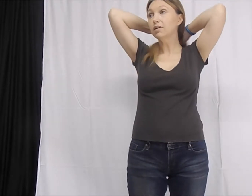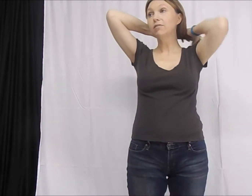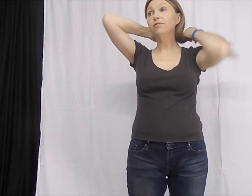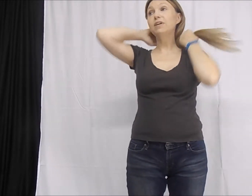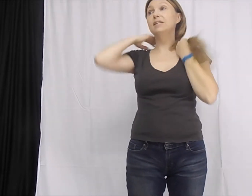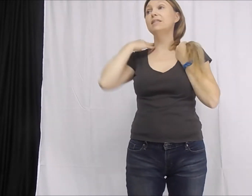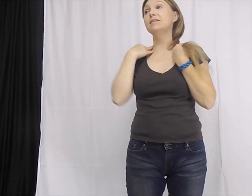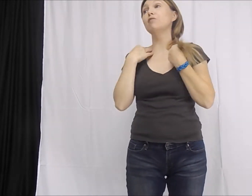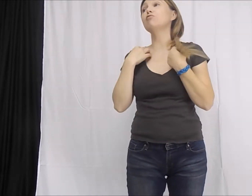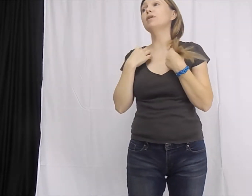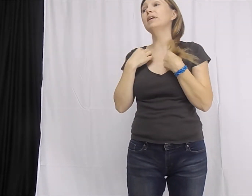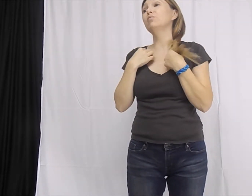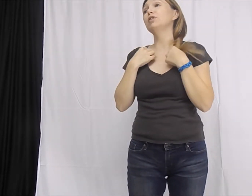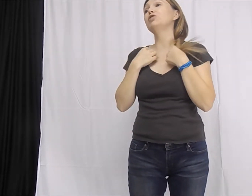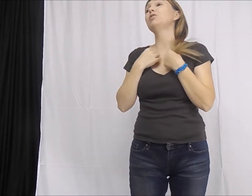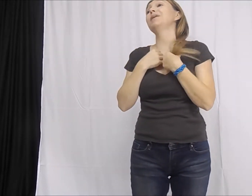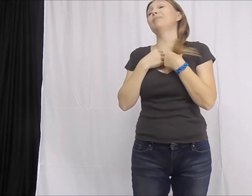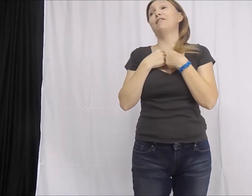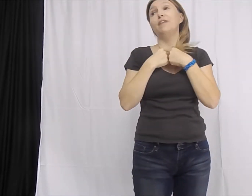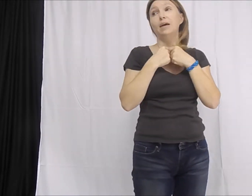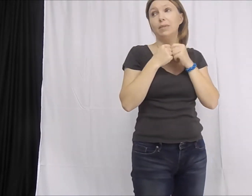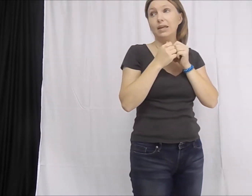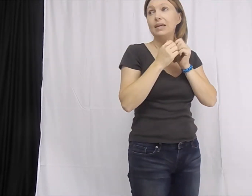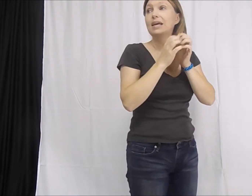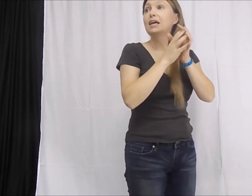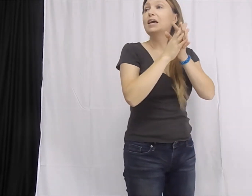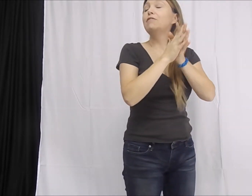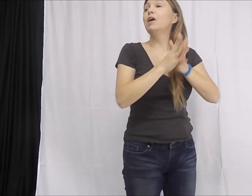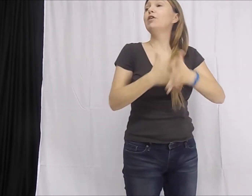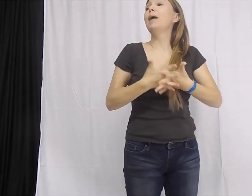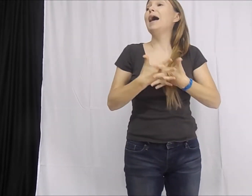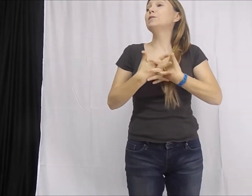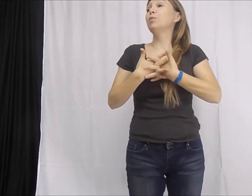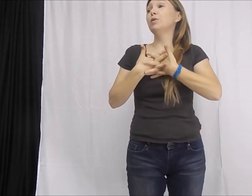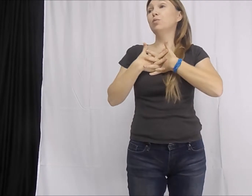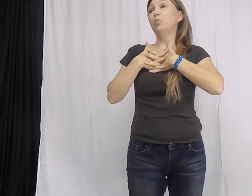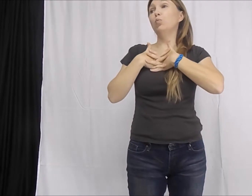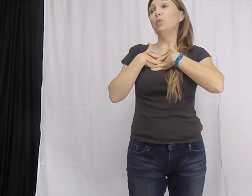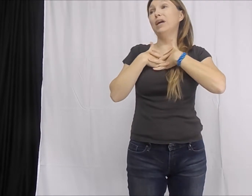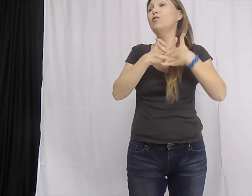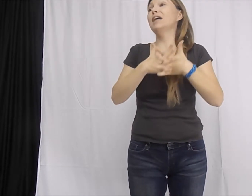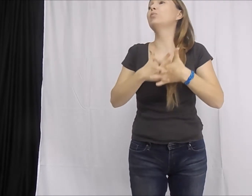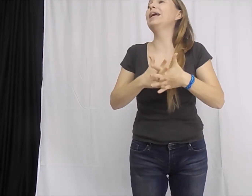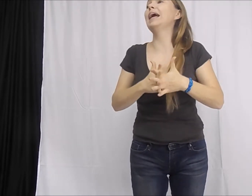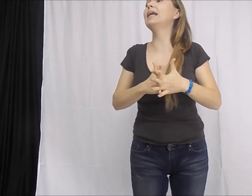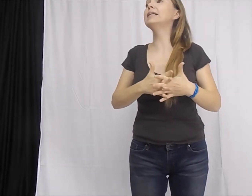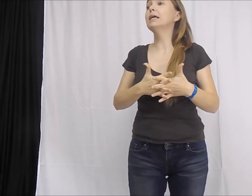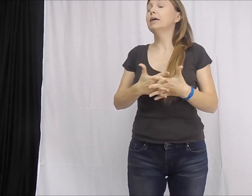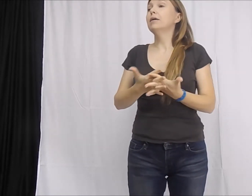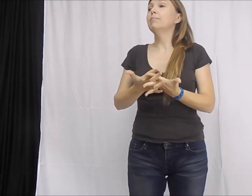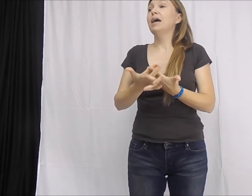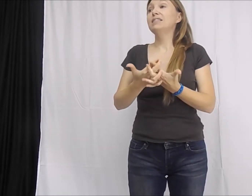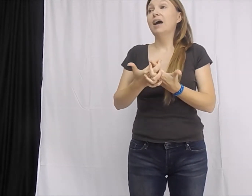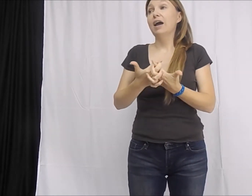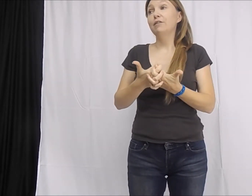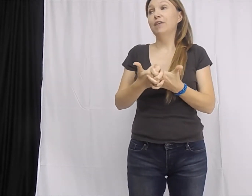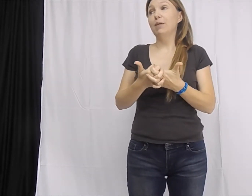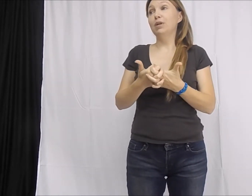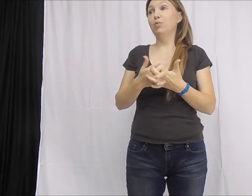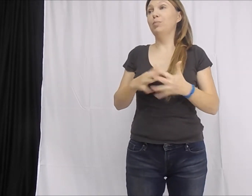Vince, I really want you to meet my family. If you have your passport, we can go next weekend. My entire family will be